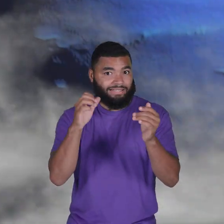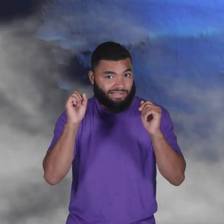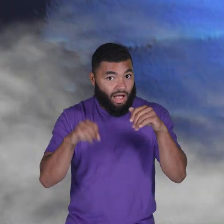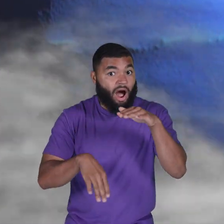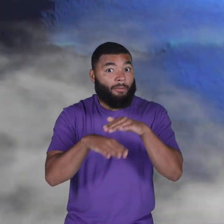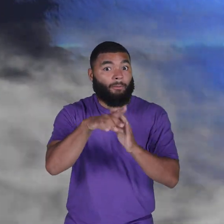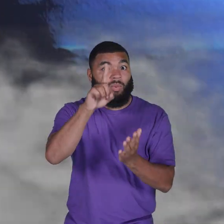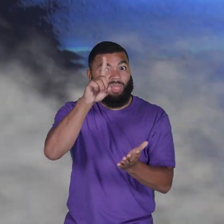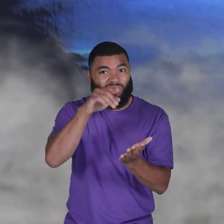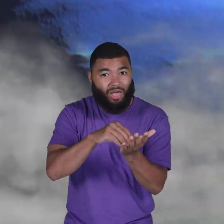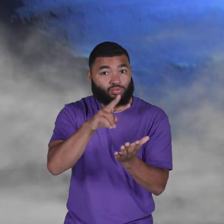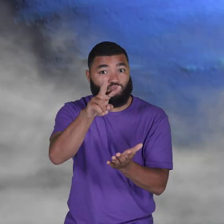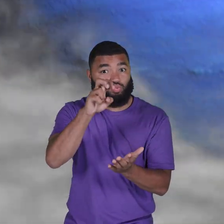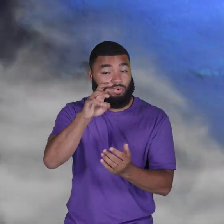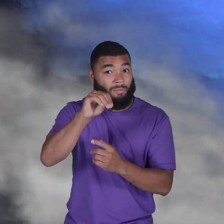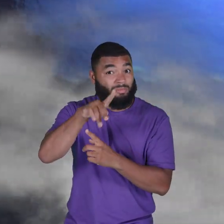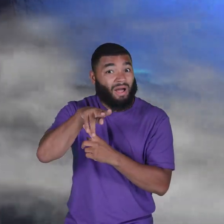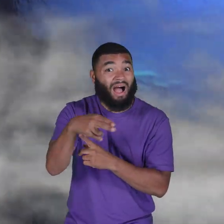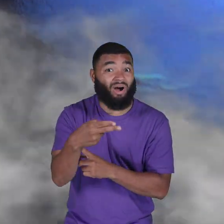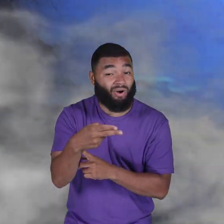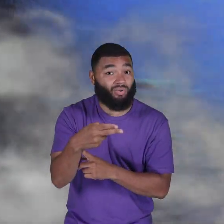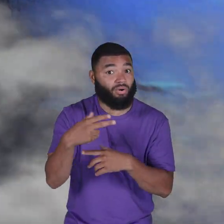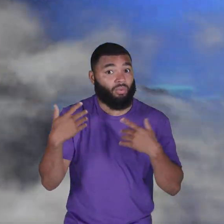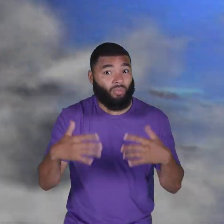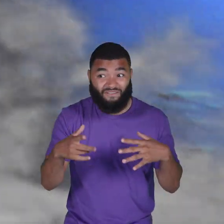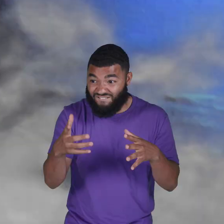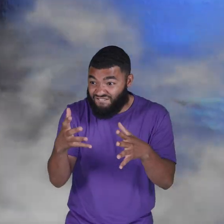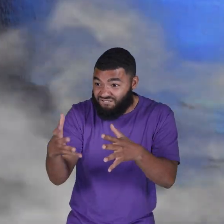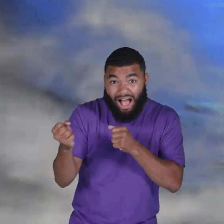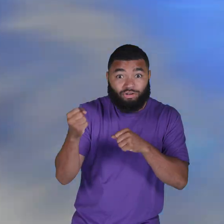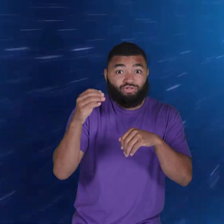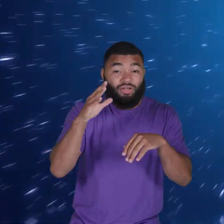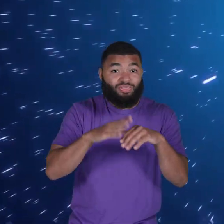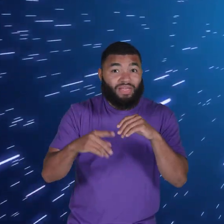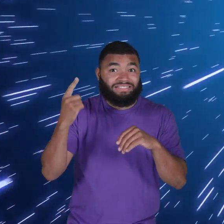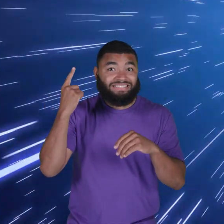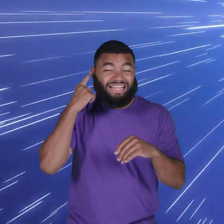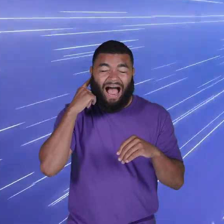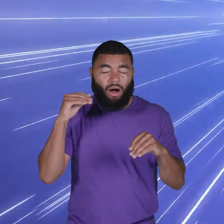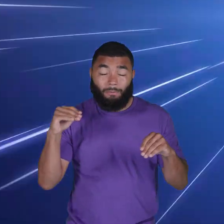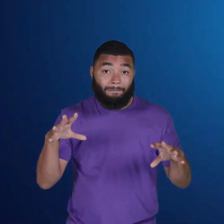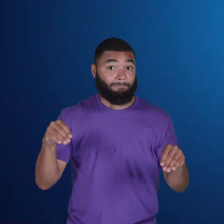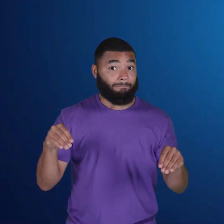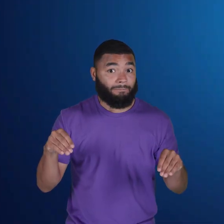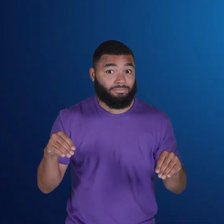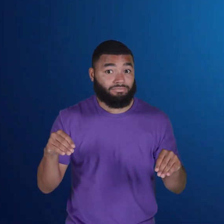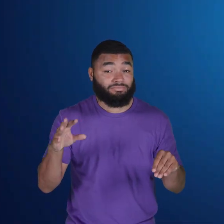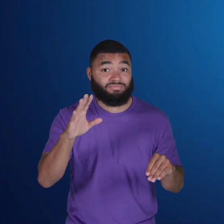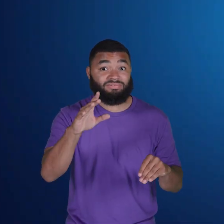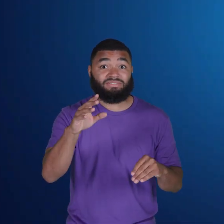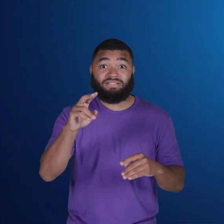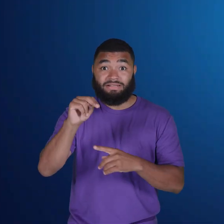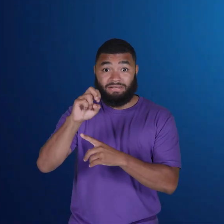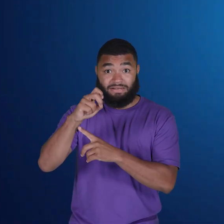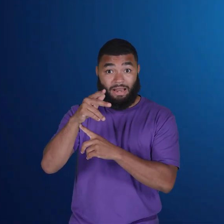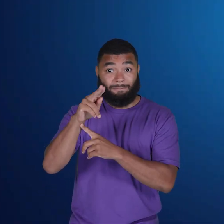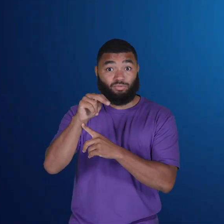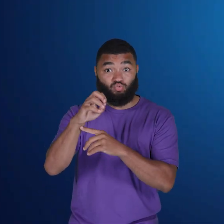hour. That is faster than the speed of sound. The Great Dark Spot is one of Neptune's massive storms.